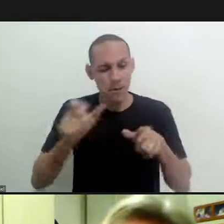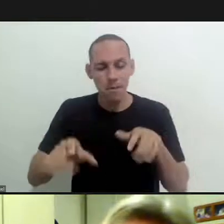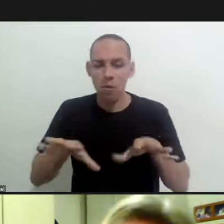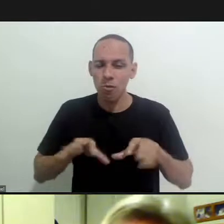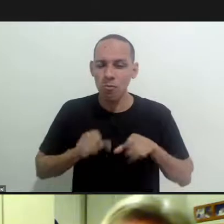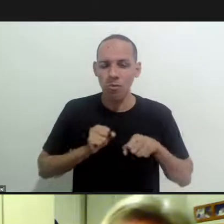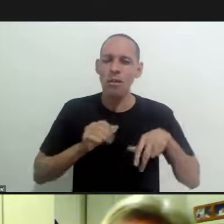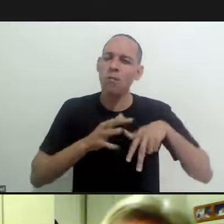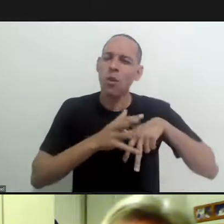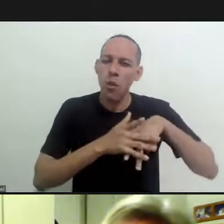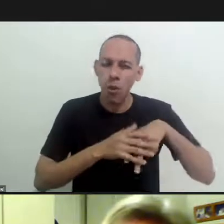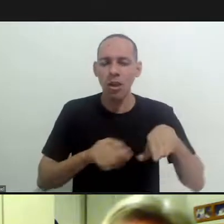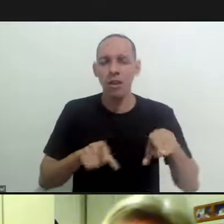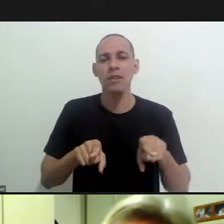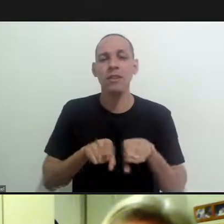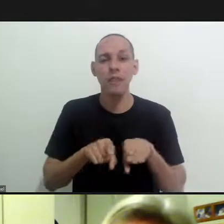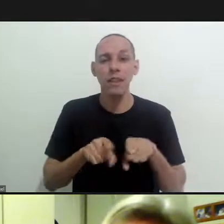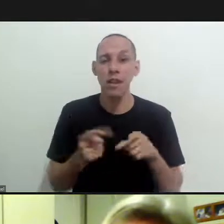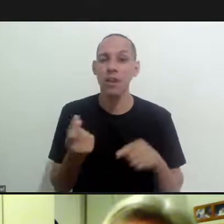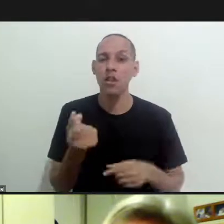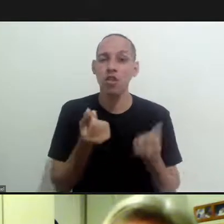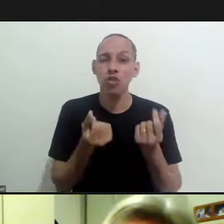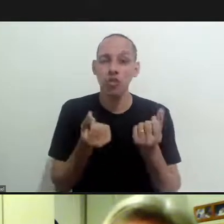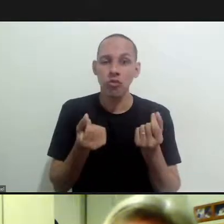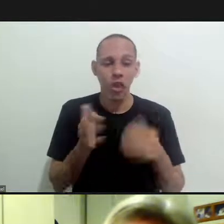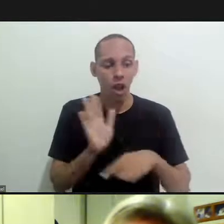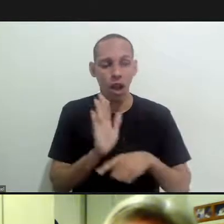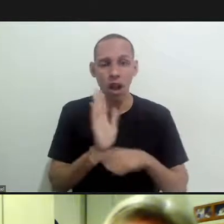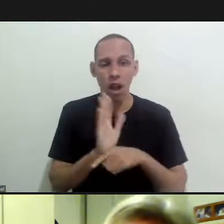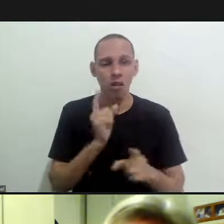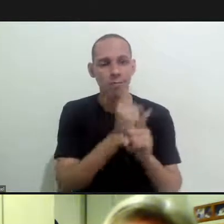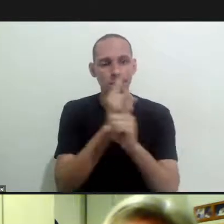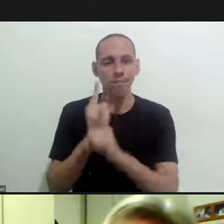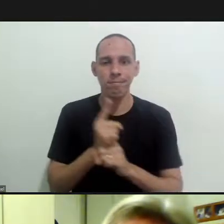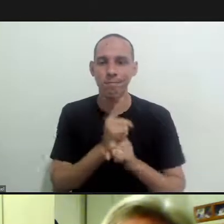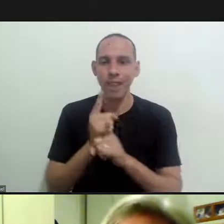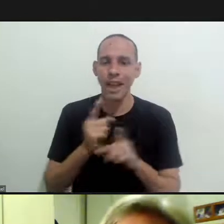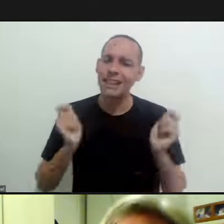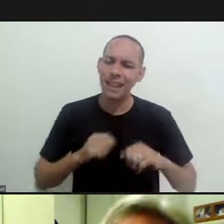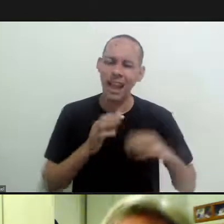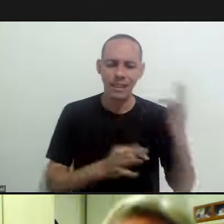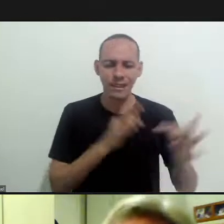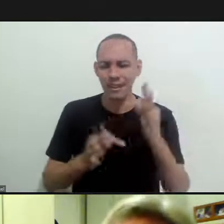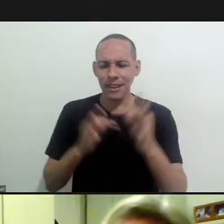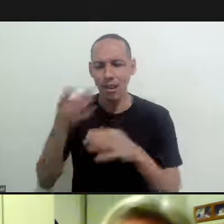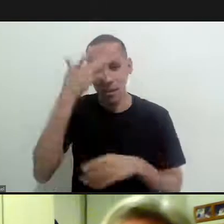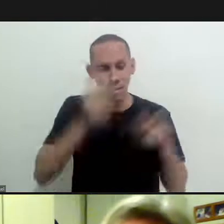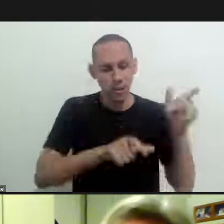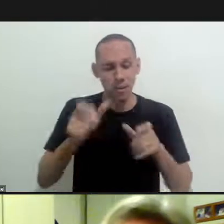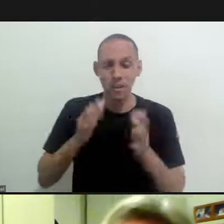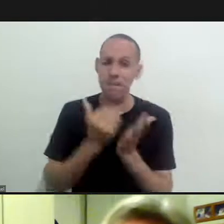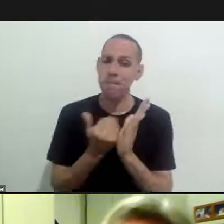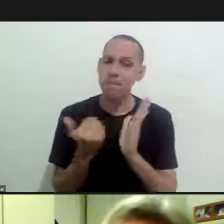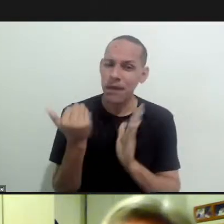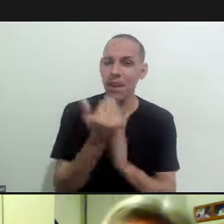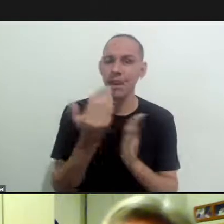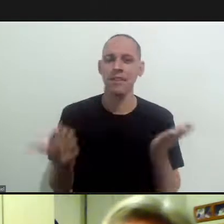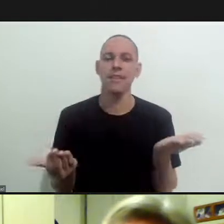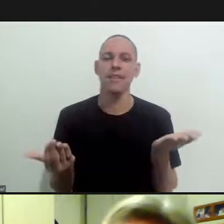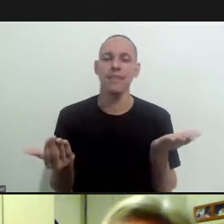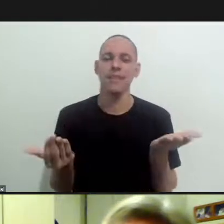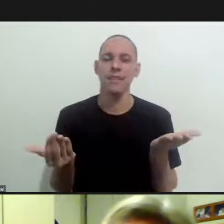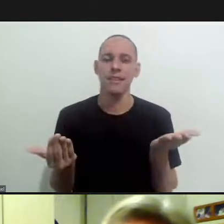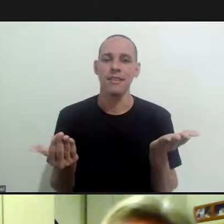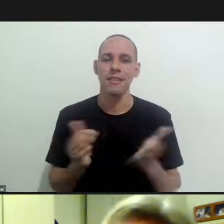and above all to have more resources for the diagnosis and therefore to be able to treat more